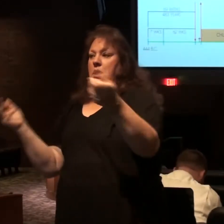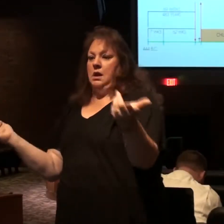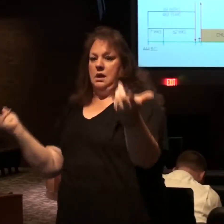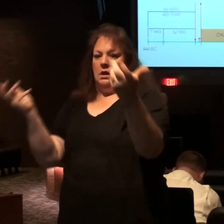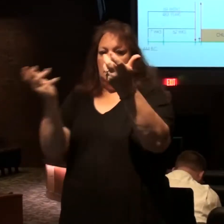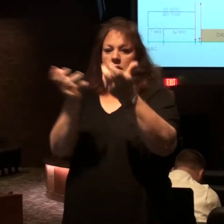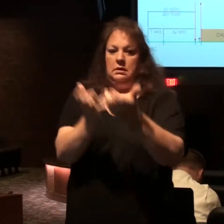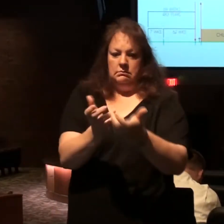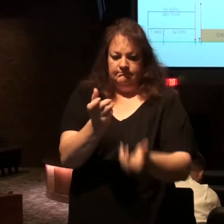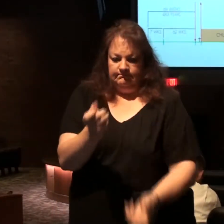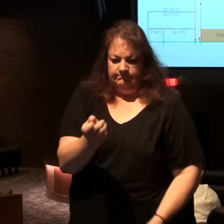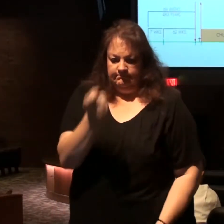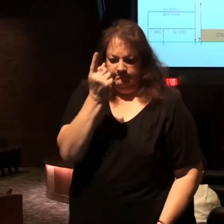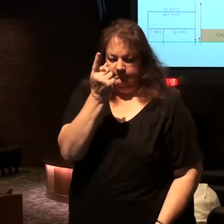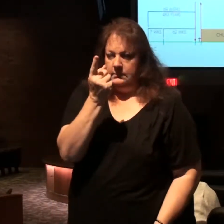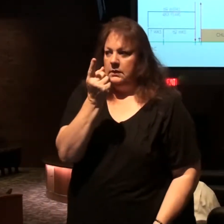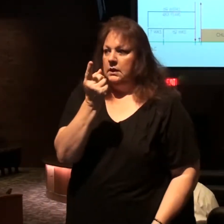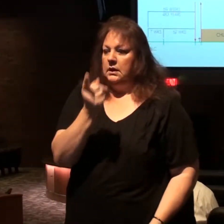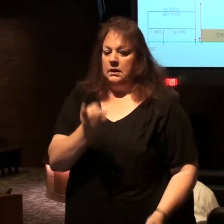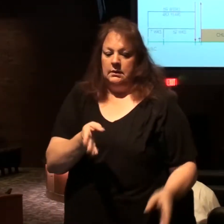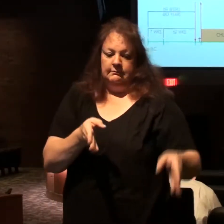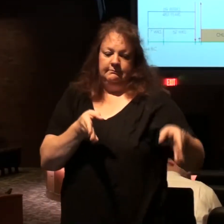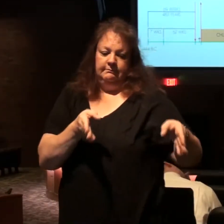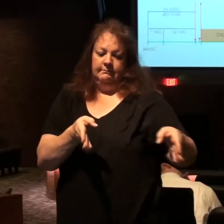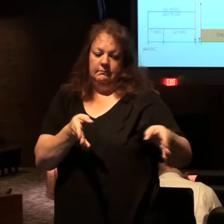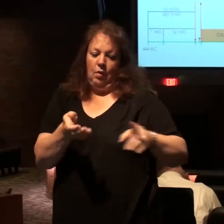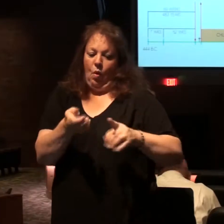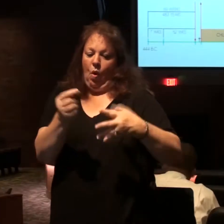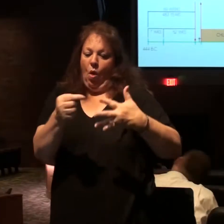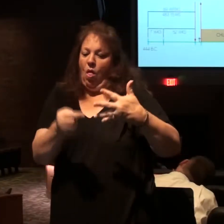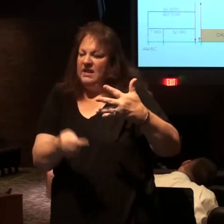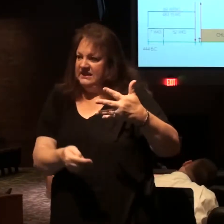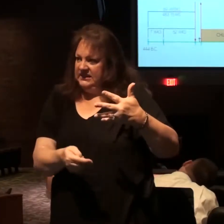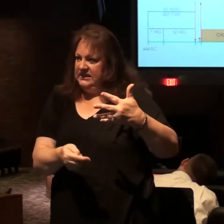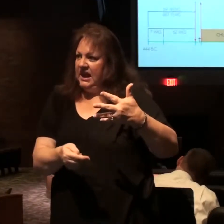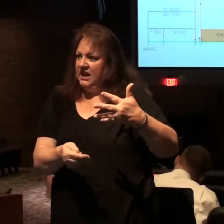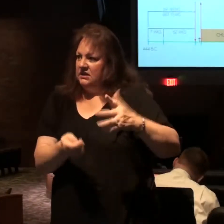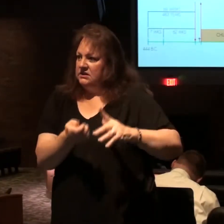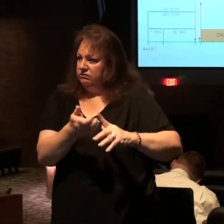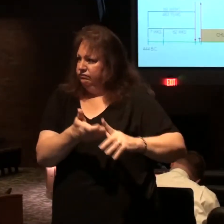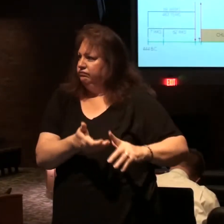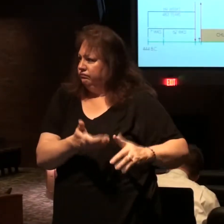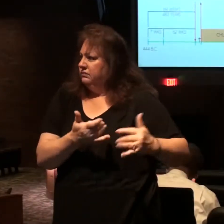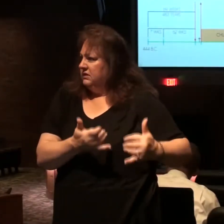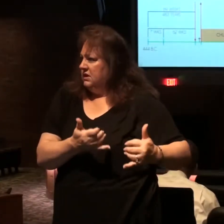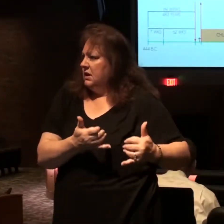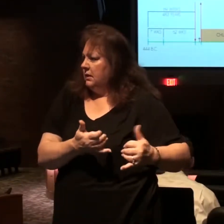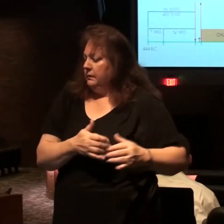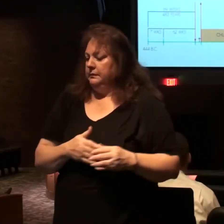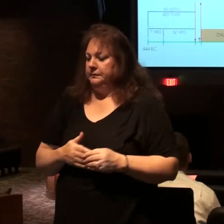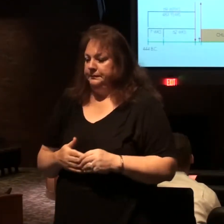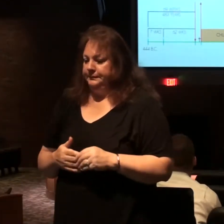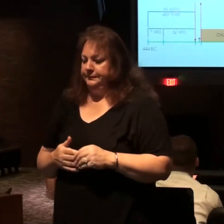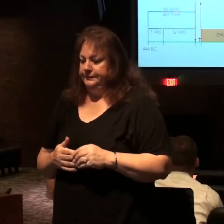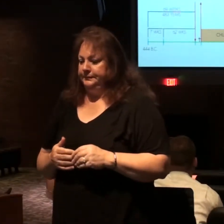before together and fill in some of the different pieces.